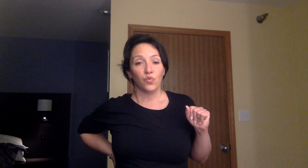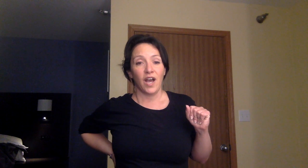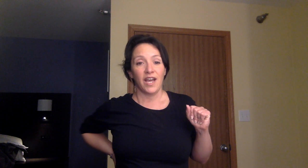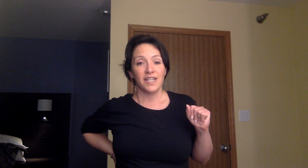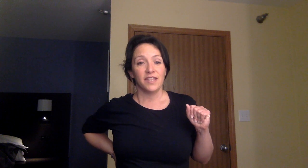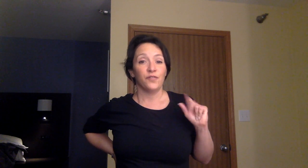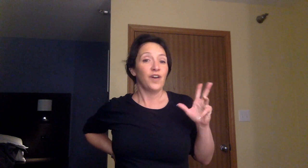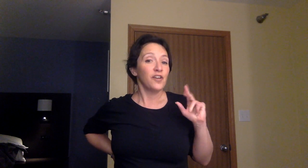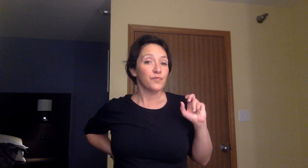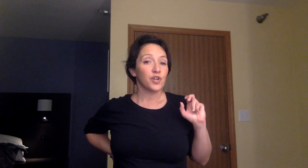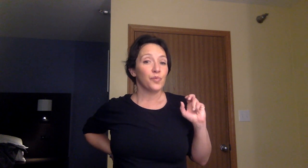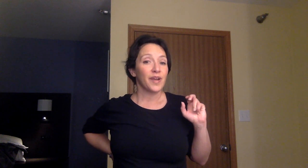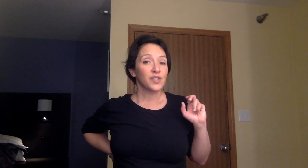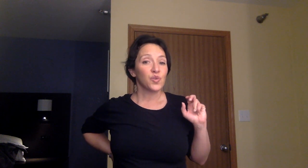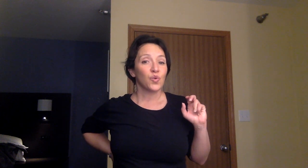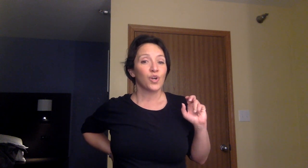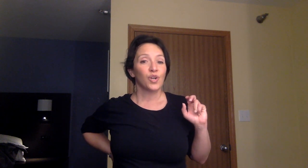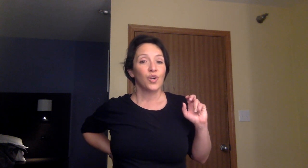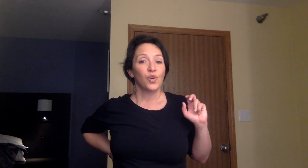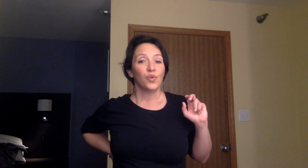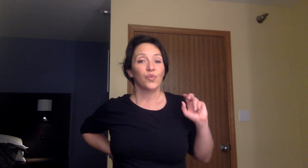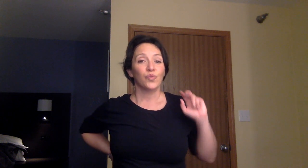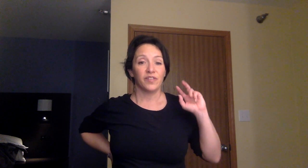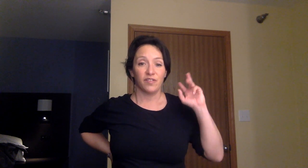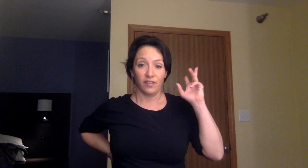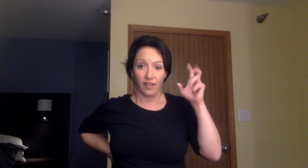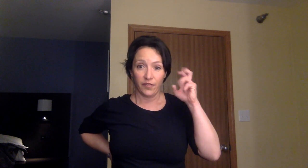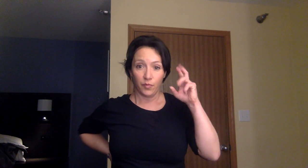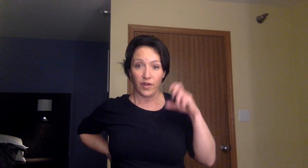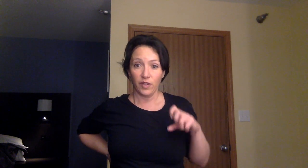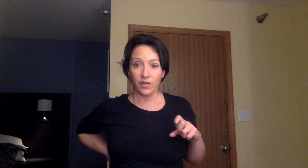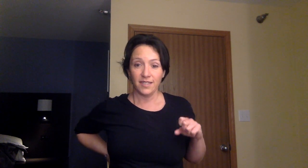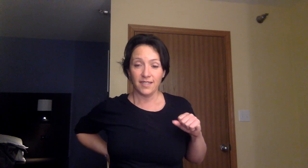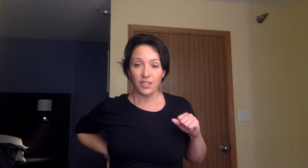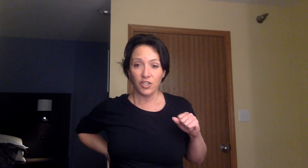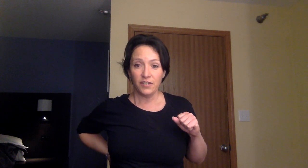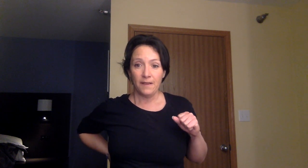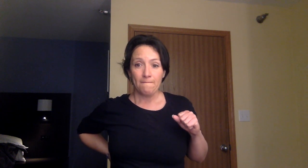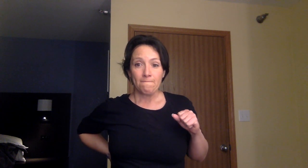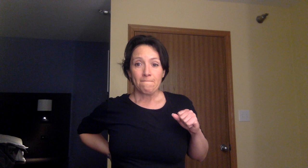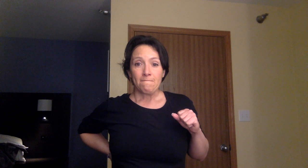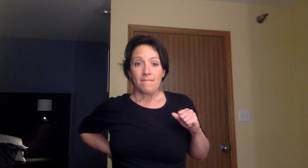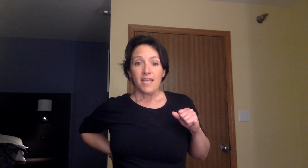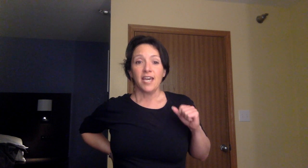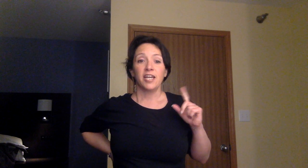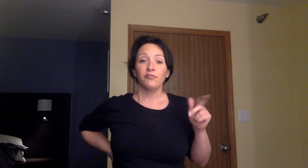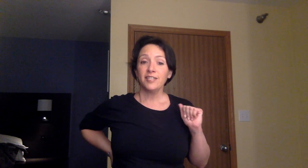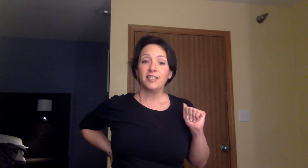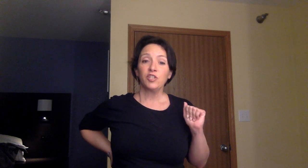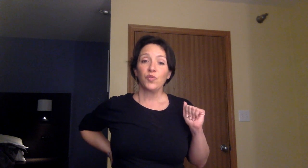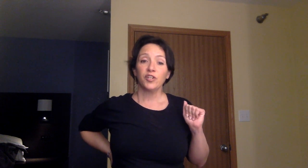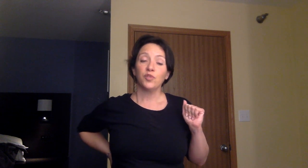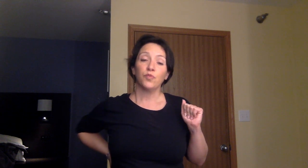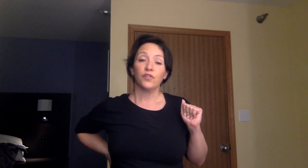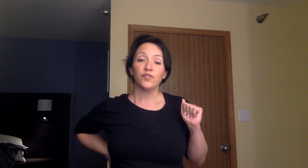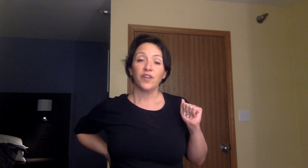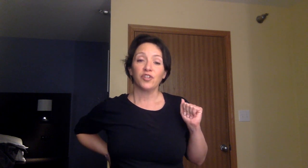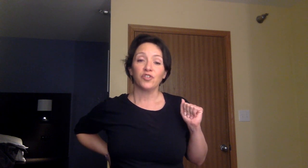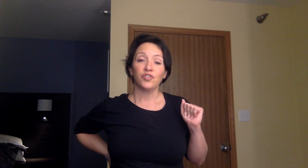ride the five-borow bike tour with the Love Your Brain organization. And, I recently joined the Board of Directors